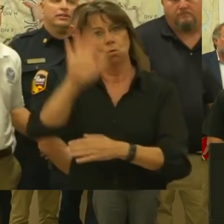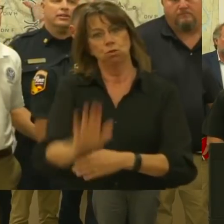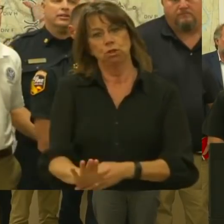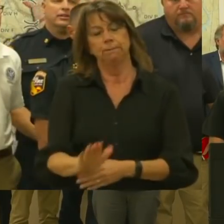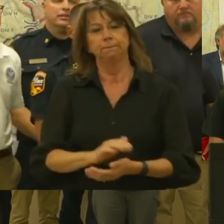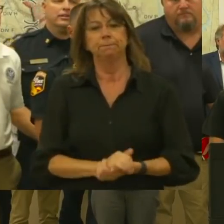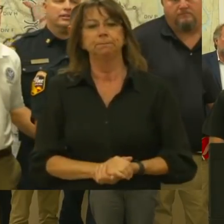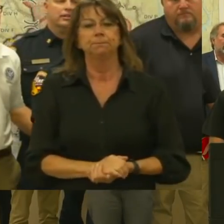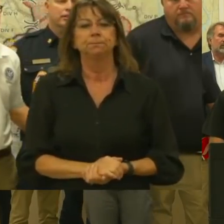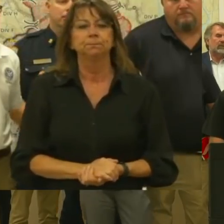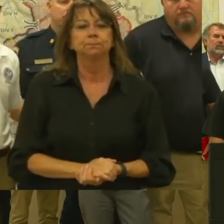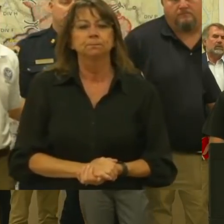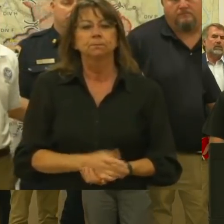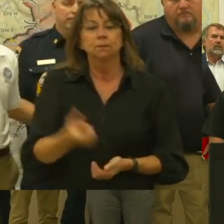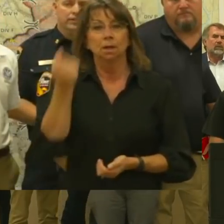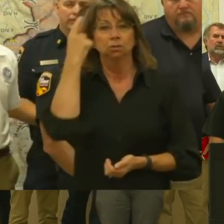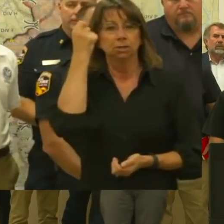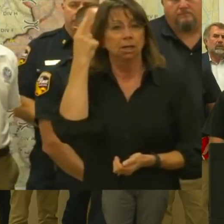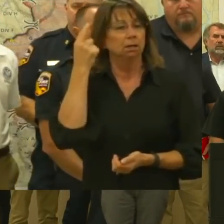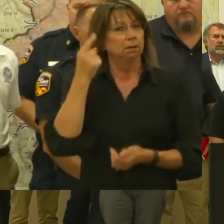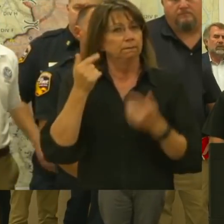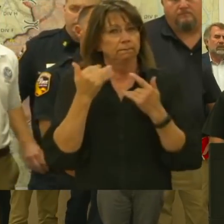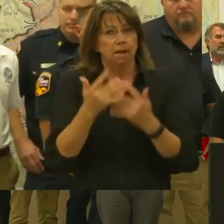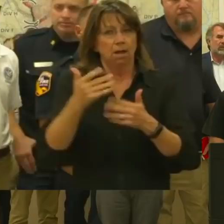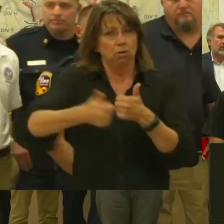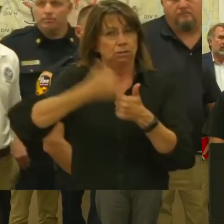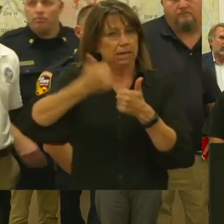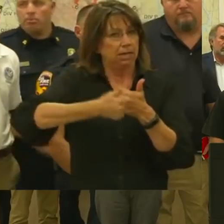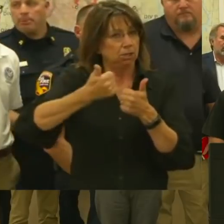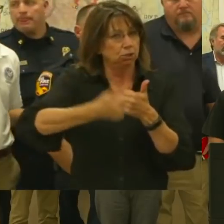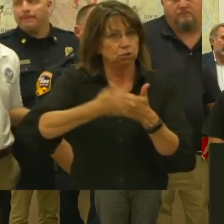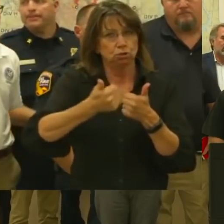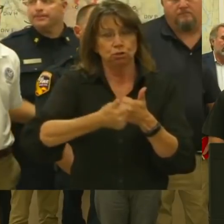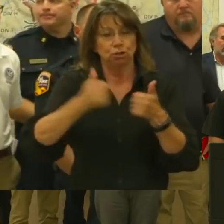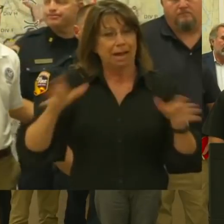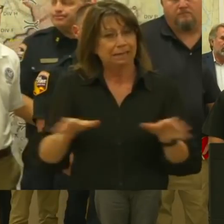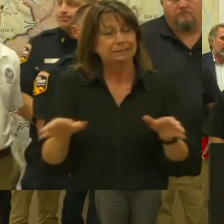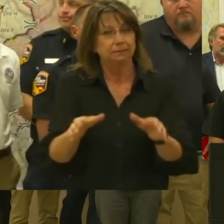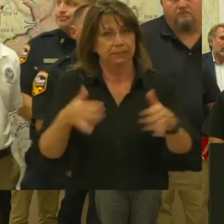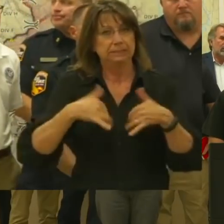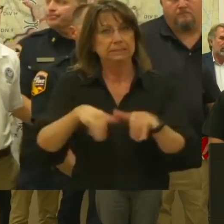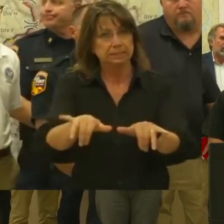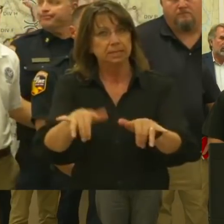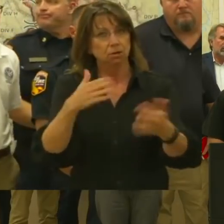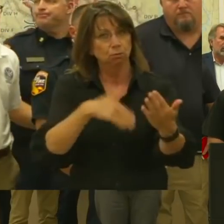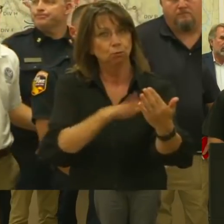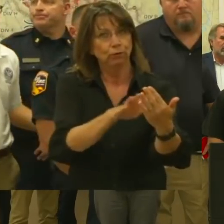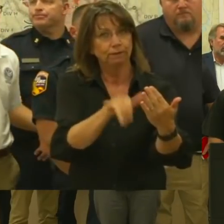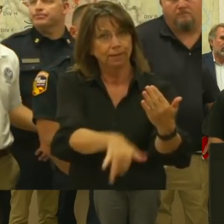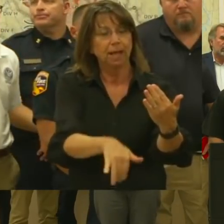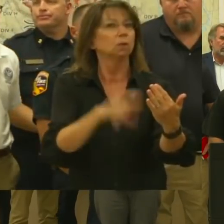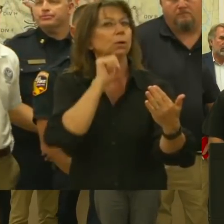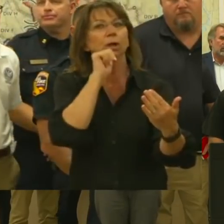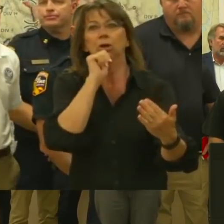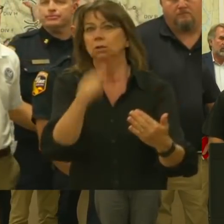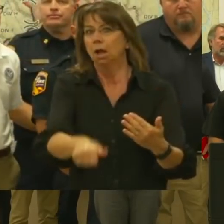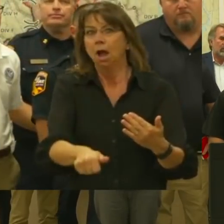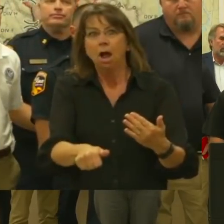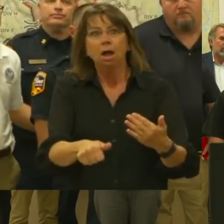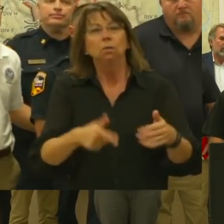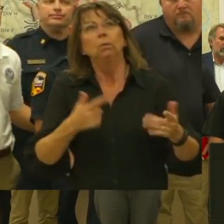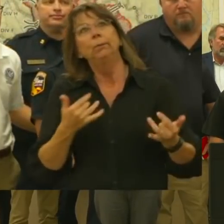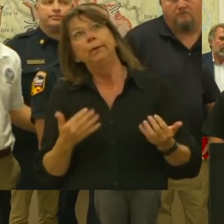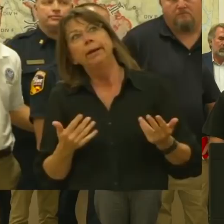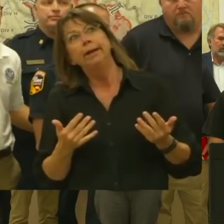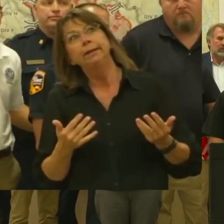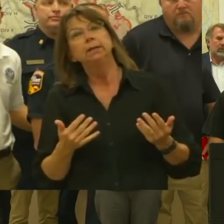Concurrently, while the fire activity is still being dealt with, we are not waiting. We are aggressively working to begin the